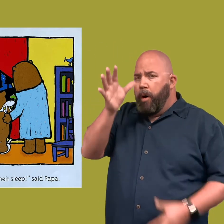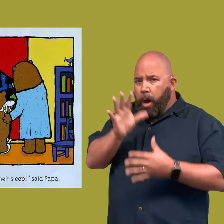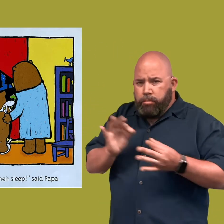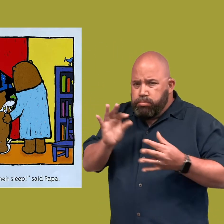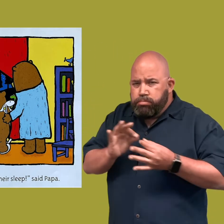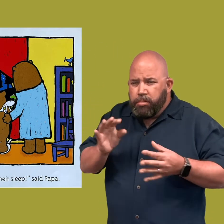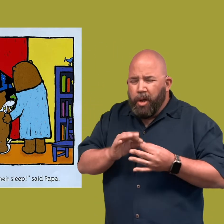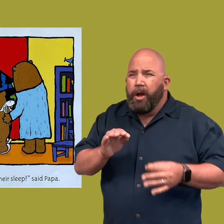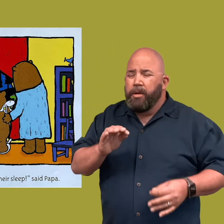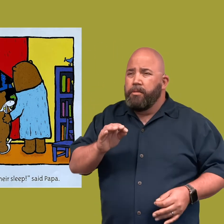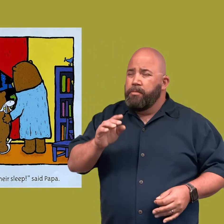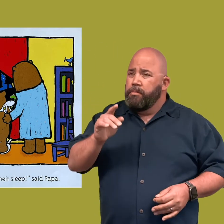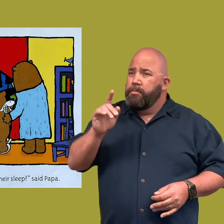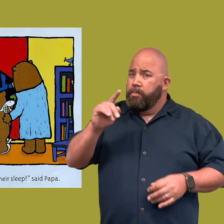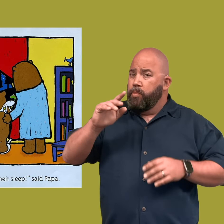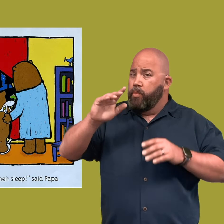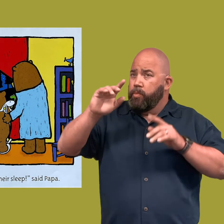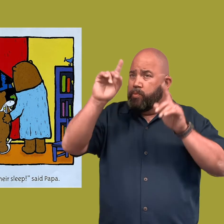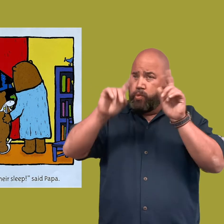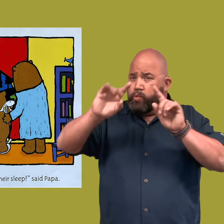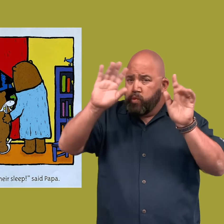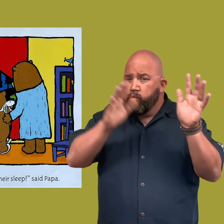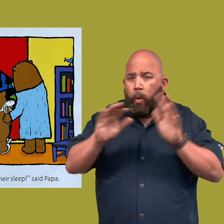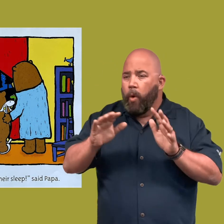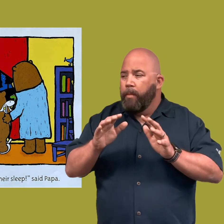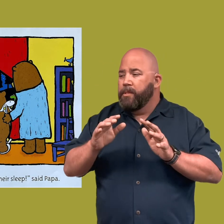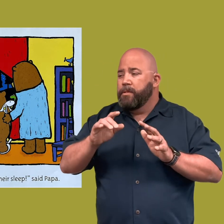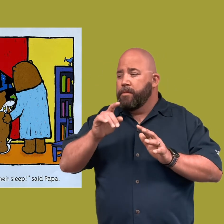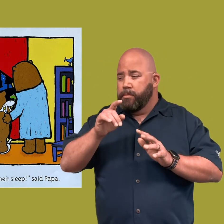Even storms need their sleep. Said Papa.